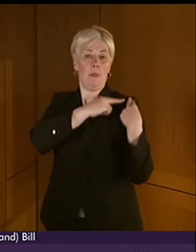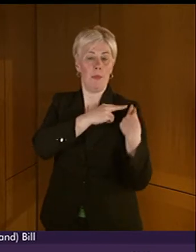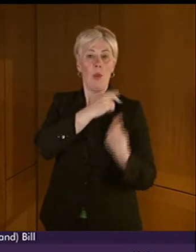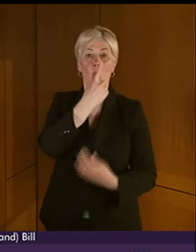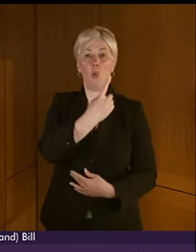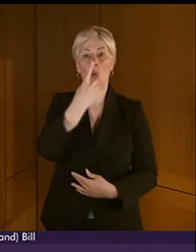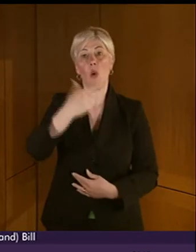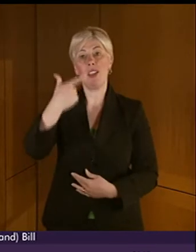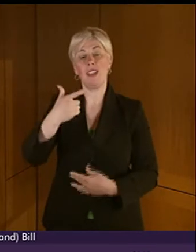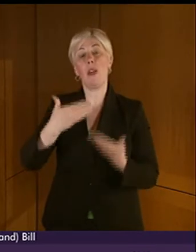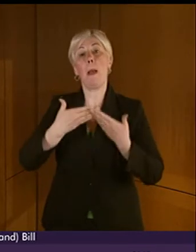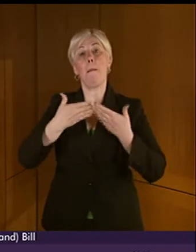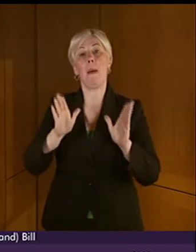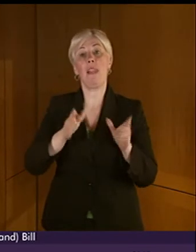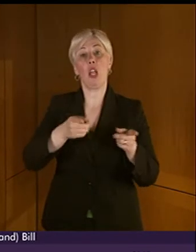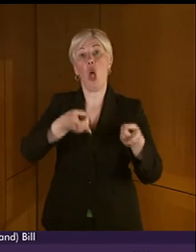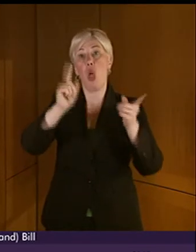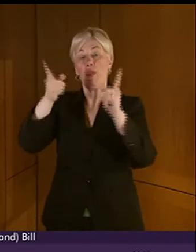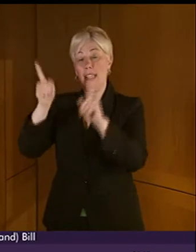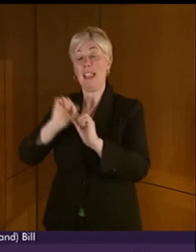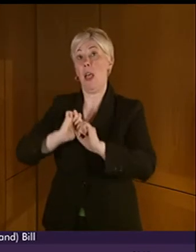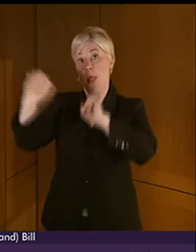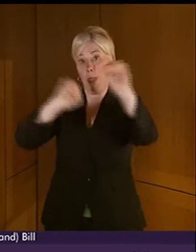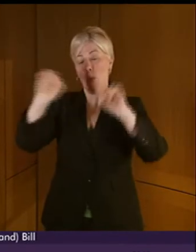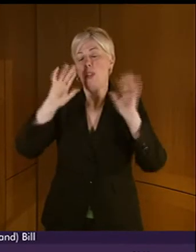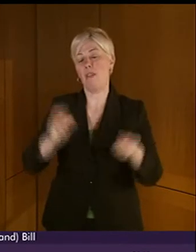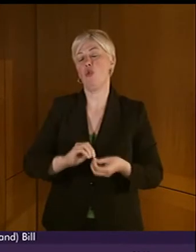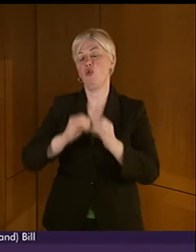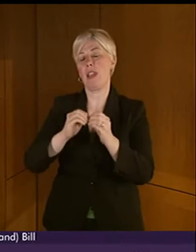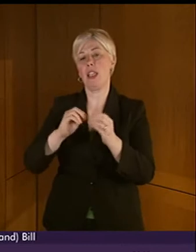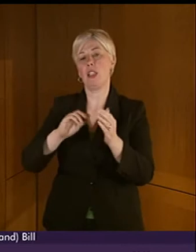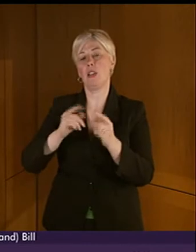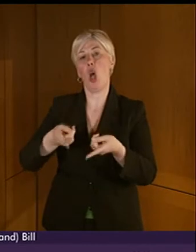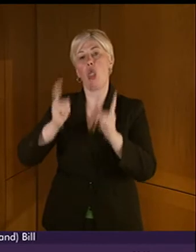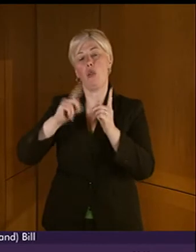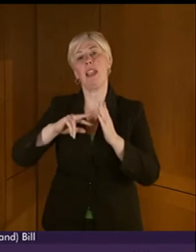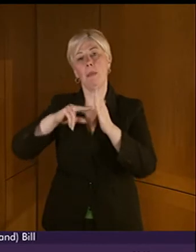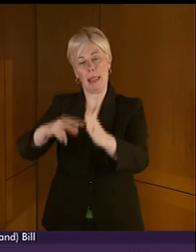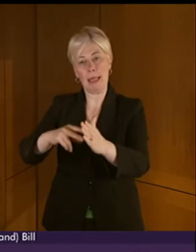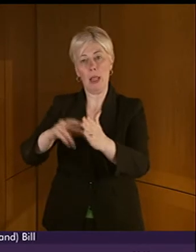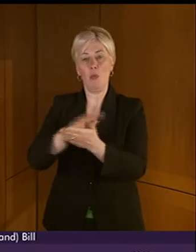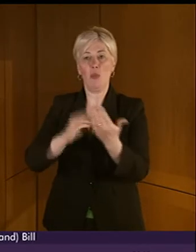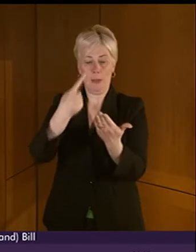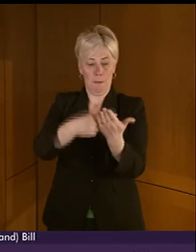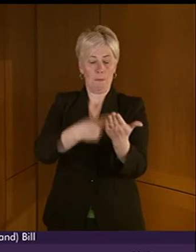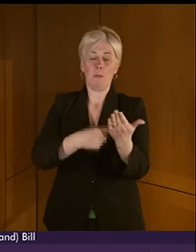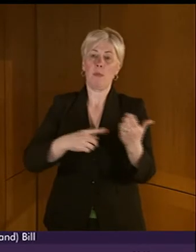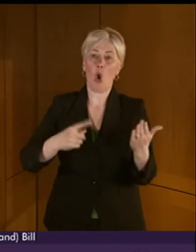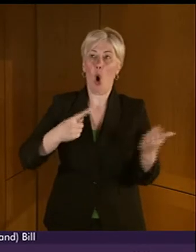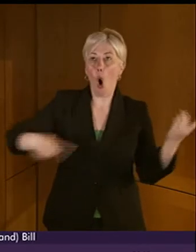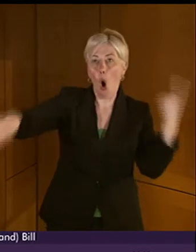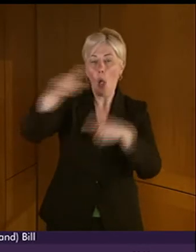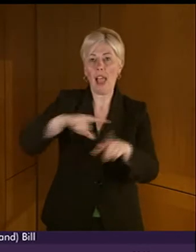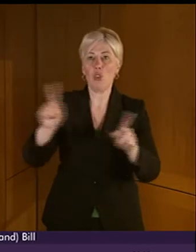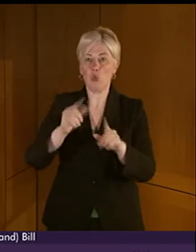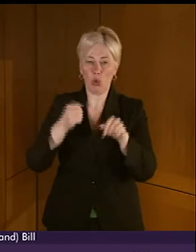public authorities to prepare a BSL authority plan that set out the measures to be undertaken by each authority in